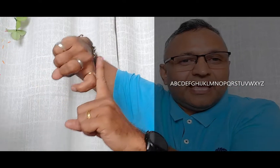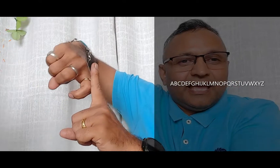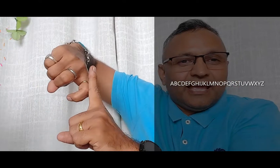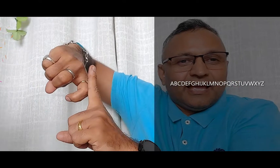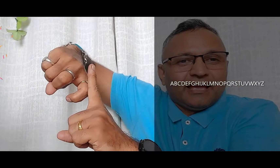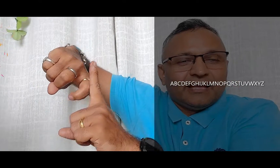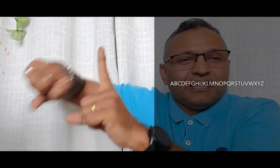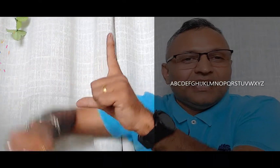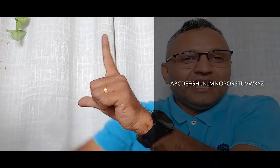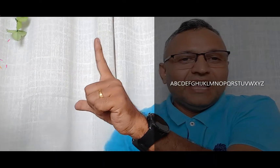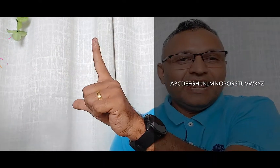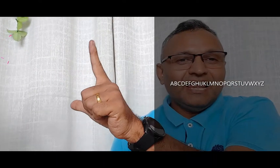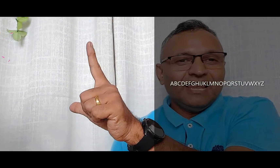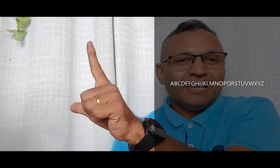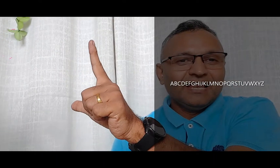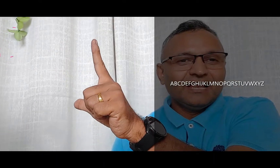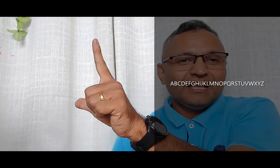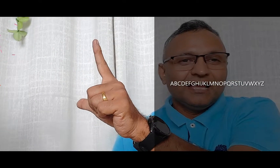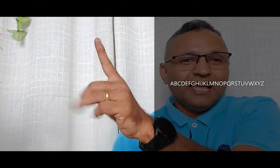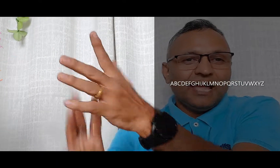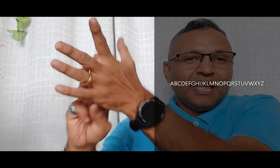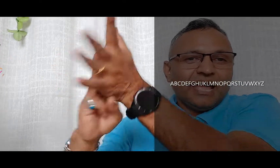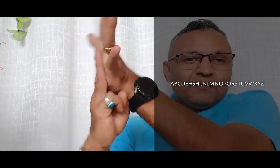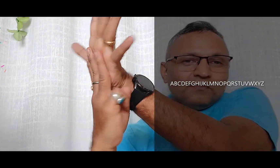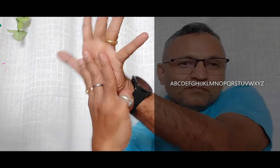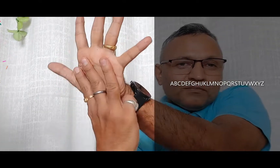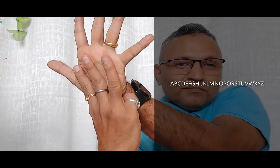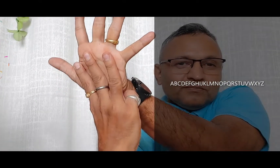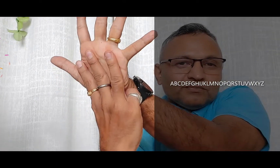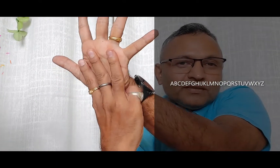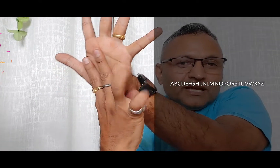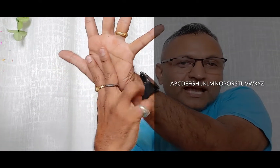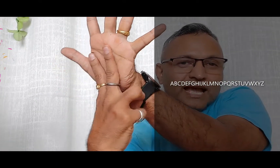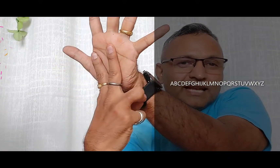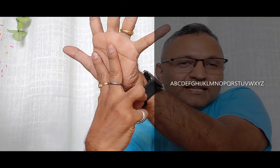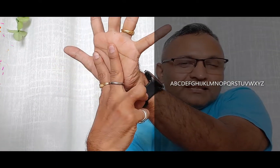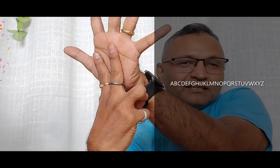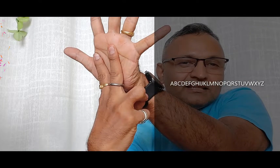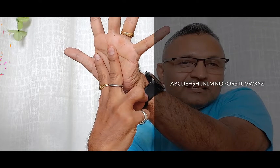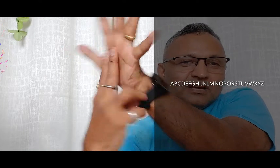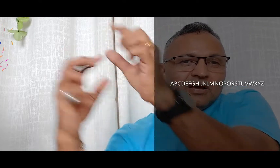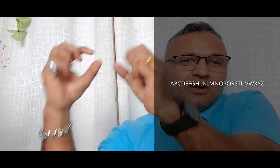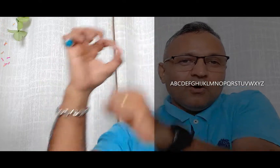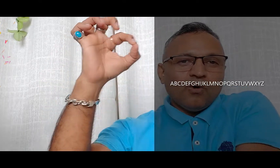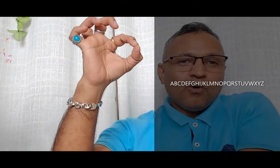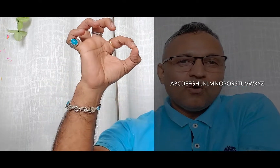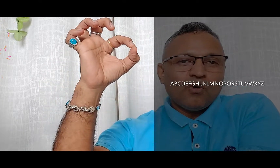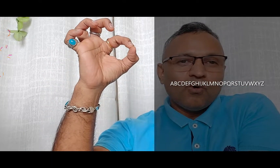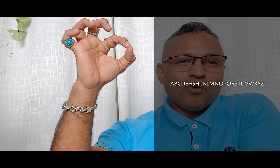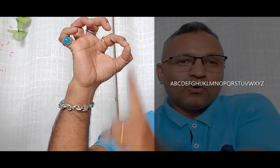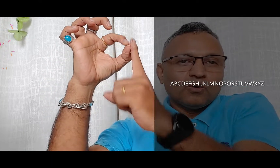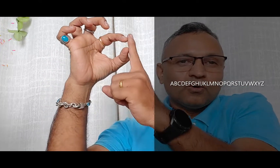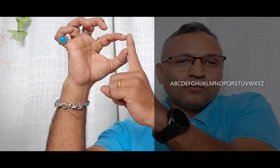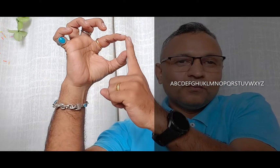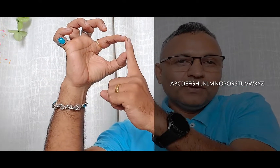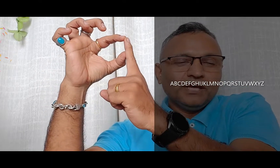l m n o p